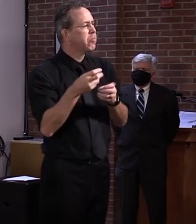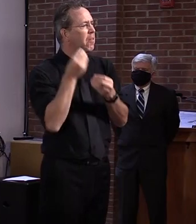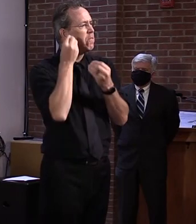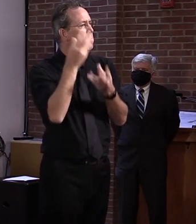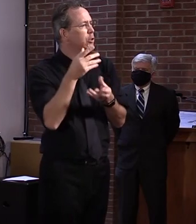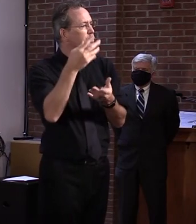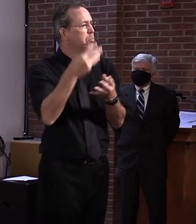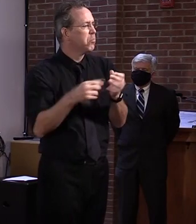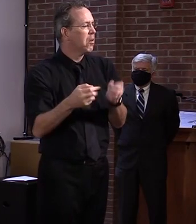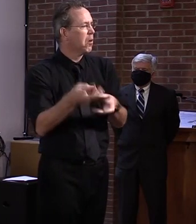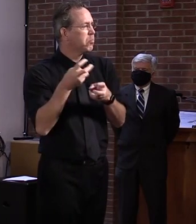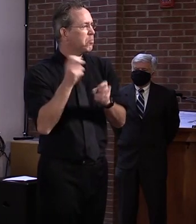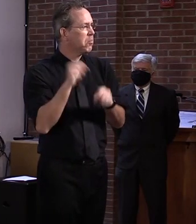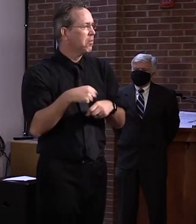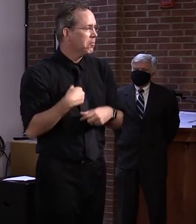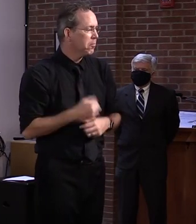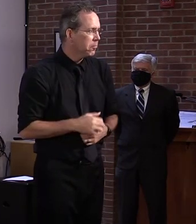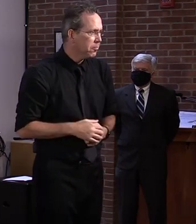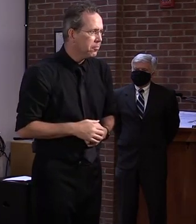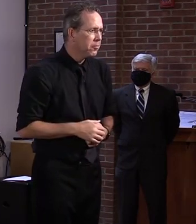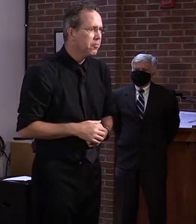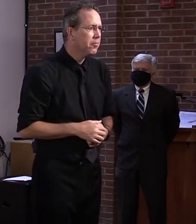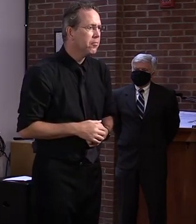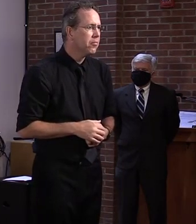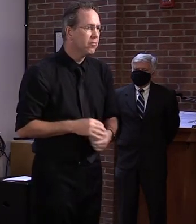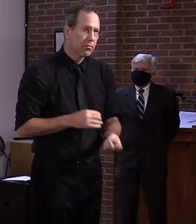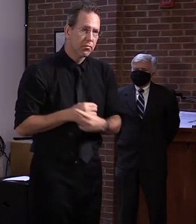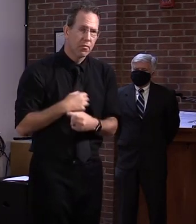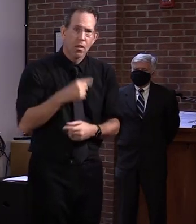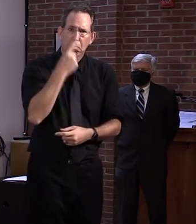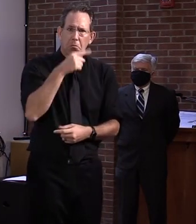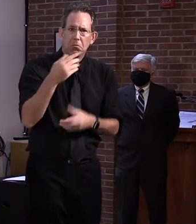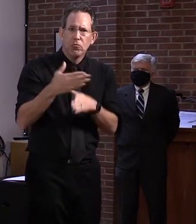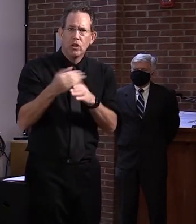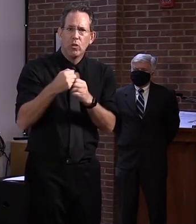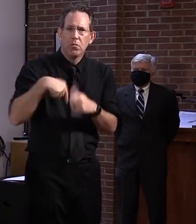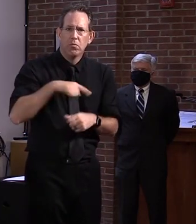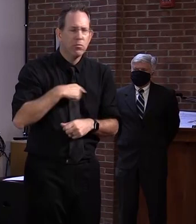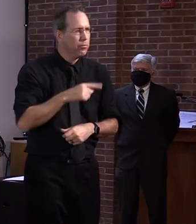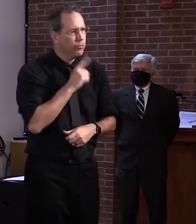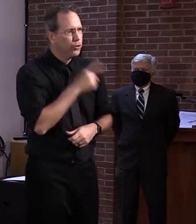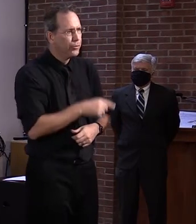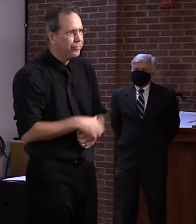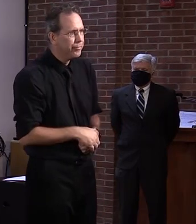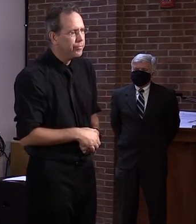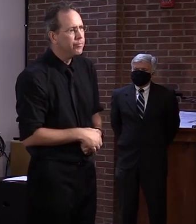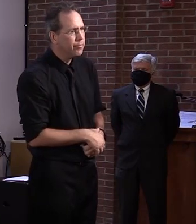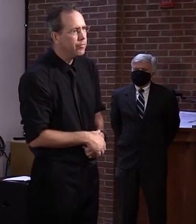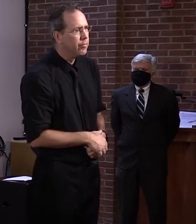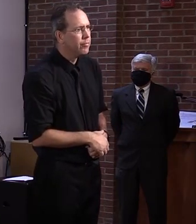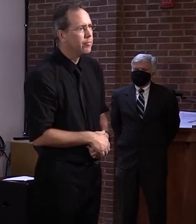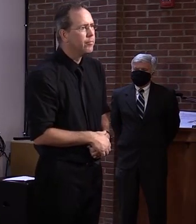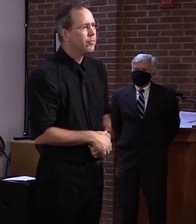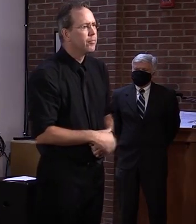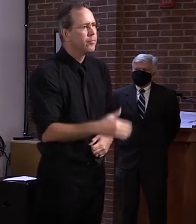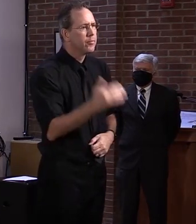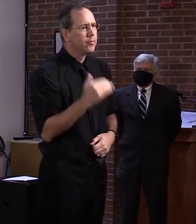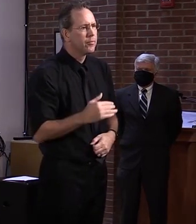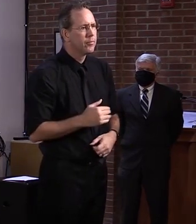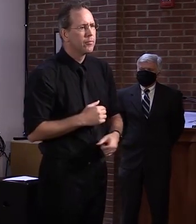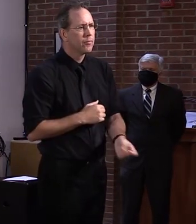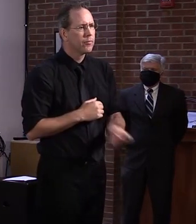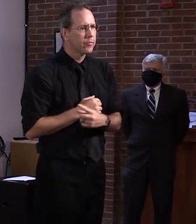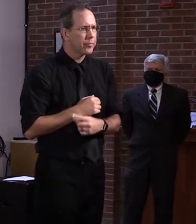to see if that, um, moving up to the, uh, governor, just a quick follow up on, uh, your budget last week and